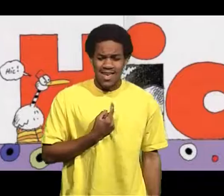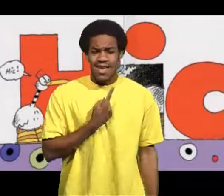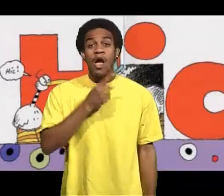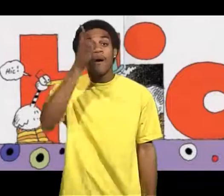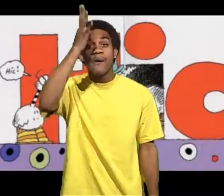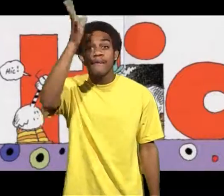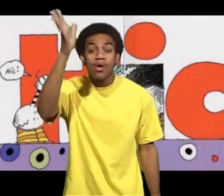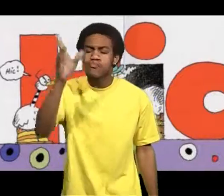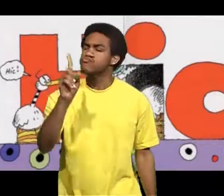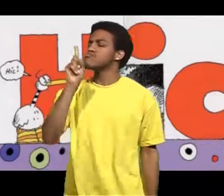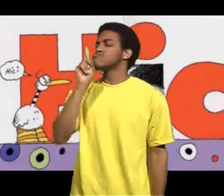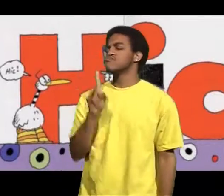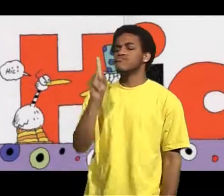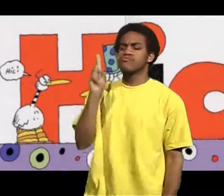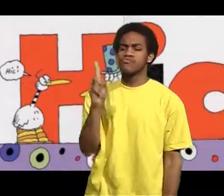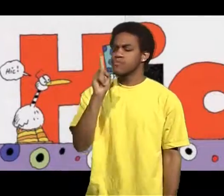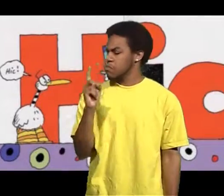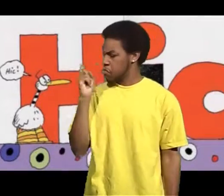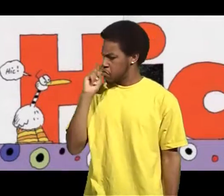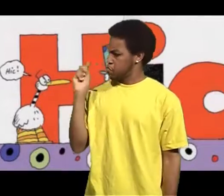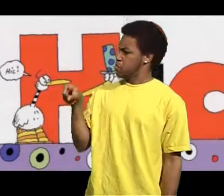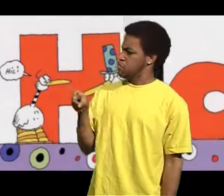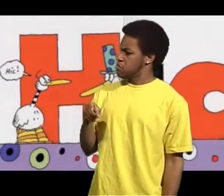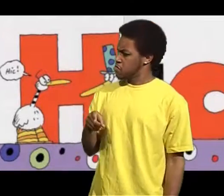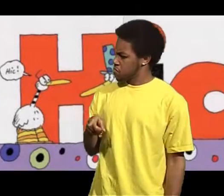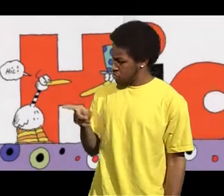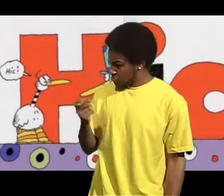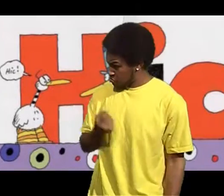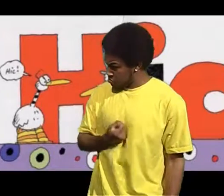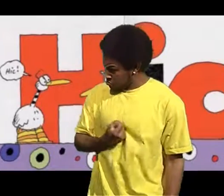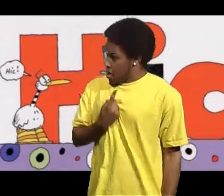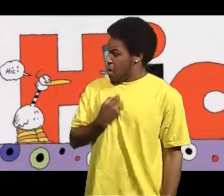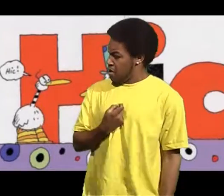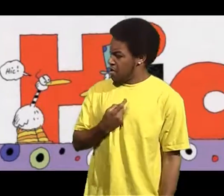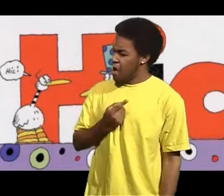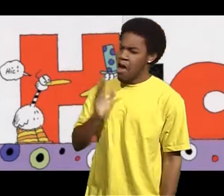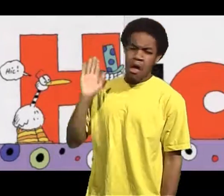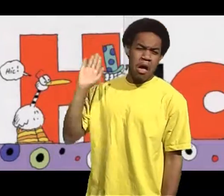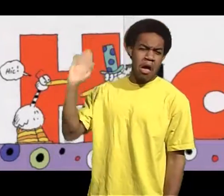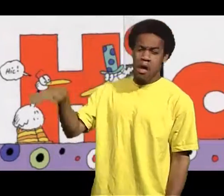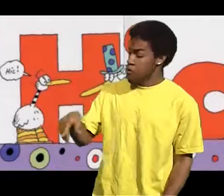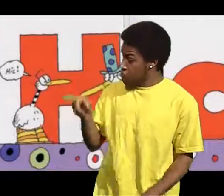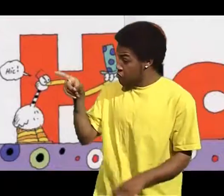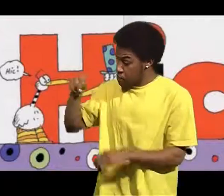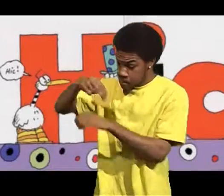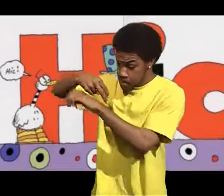Still hiccuping, Sebastian went to see Grandfather. Grandfather said hmm. You're hiccuping huh?